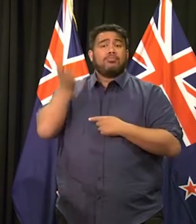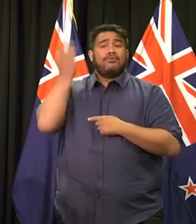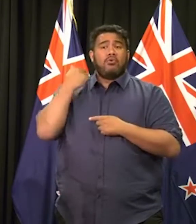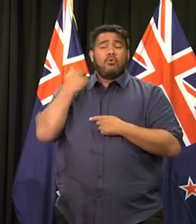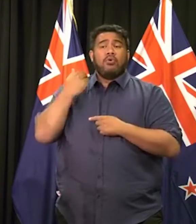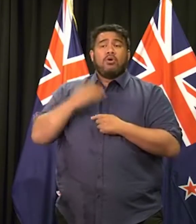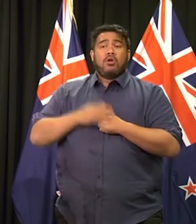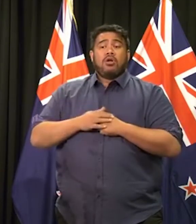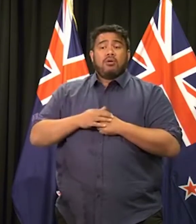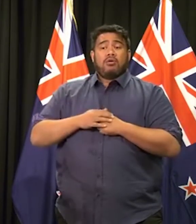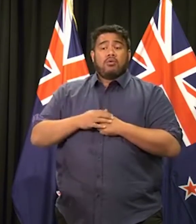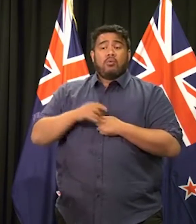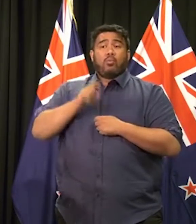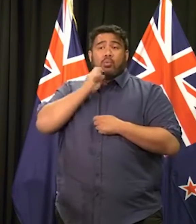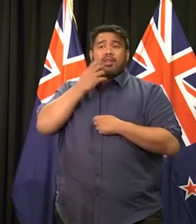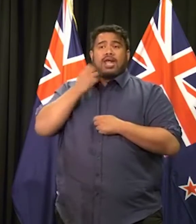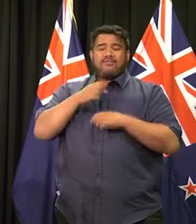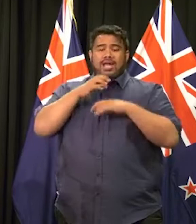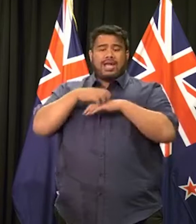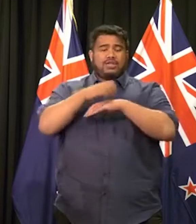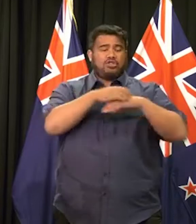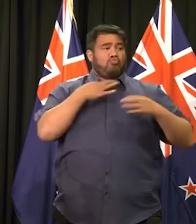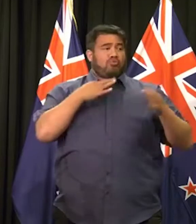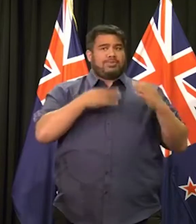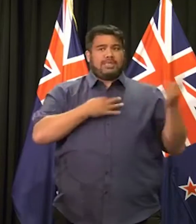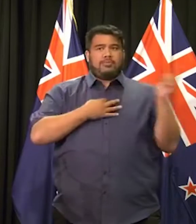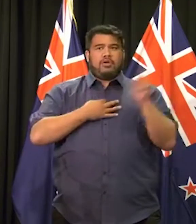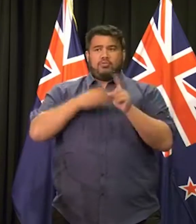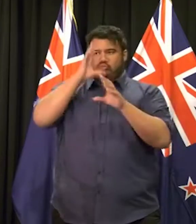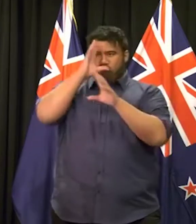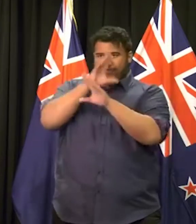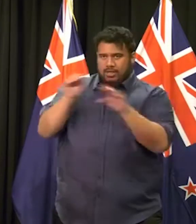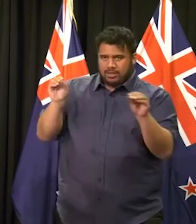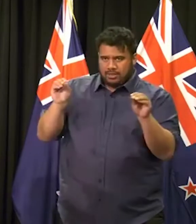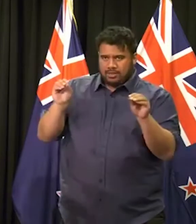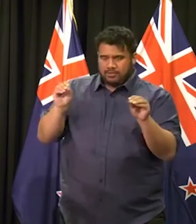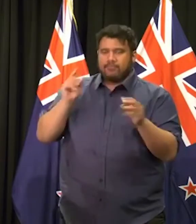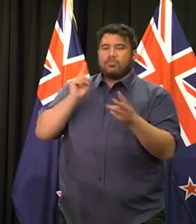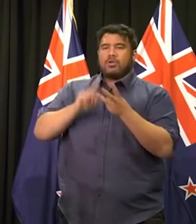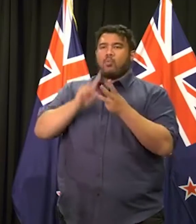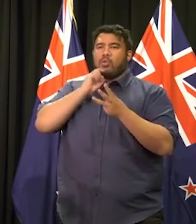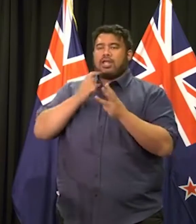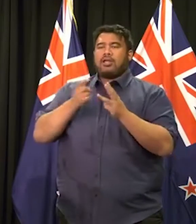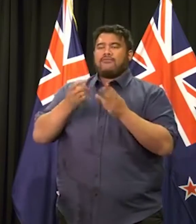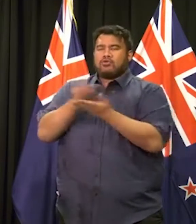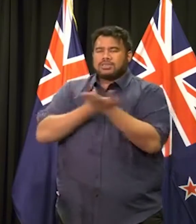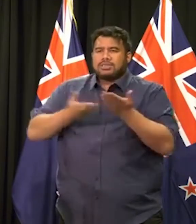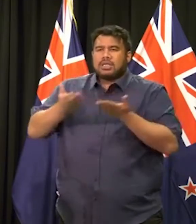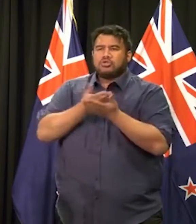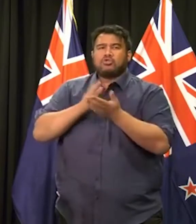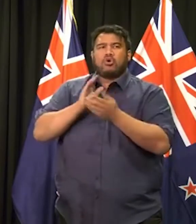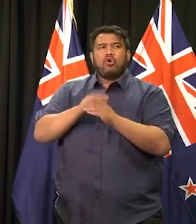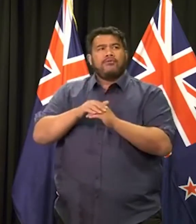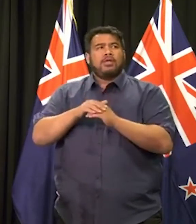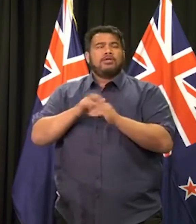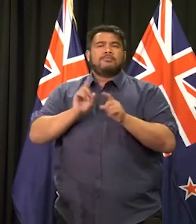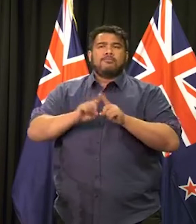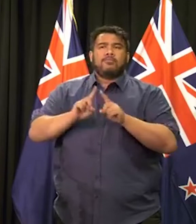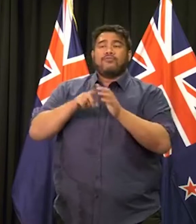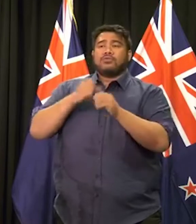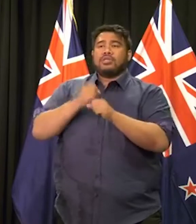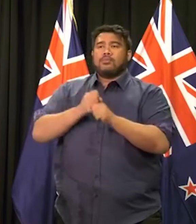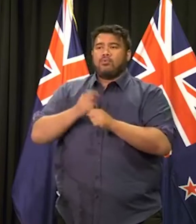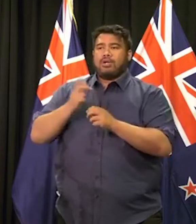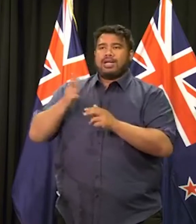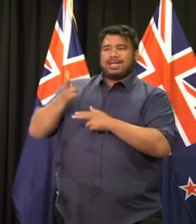briefing for Cabinet and we will have preliminary policy discussions around issues like, for instance, gun